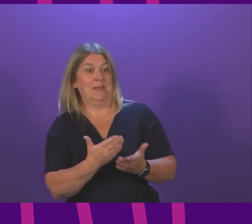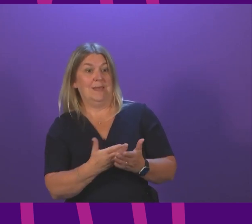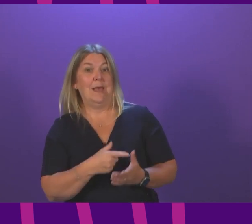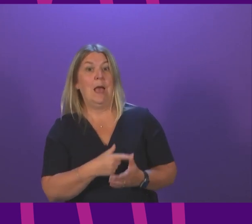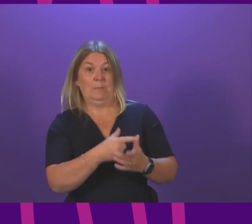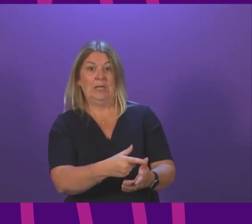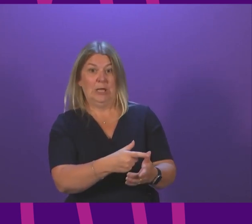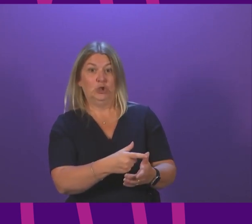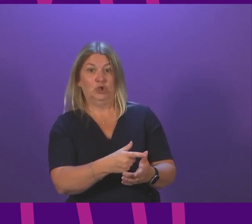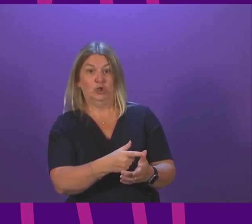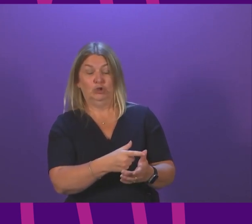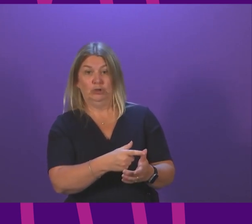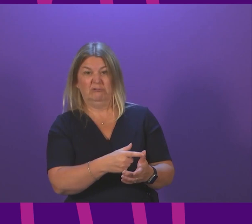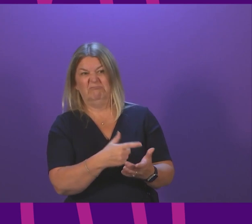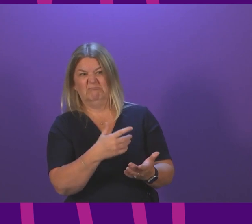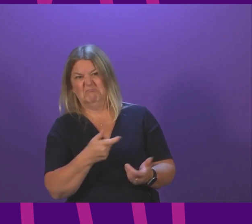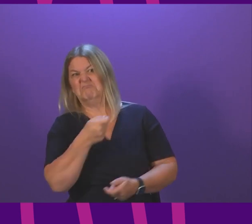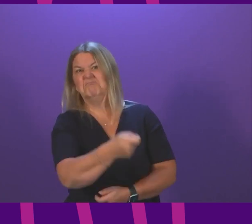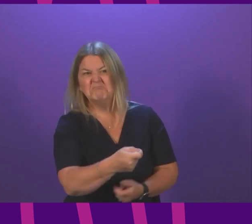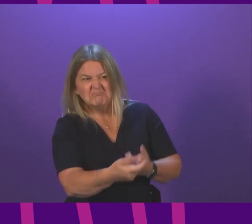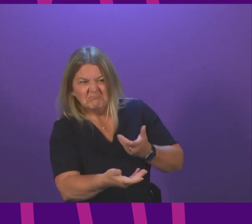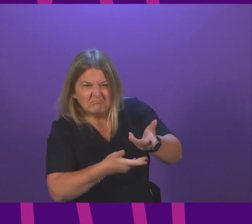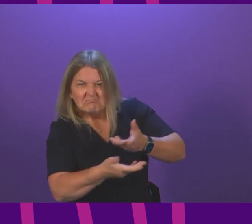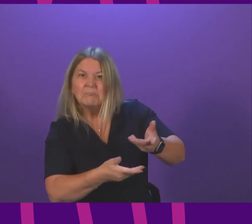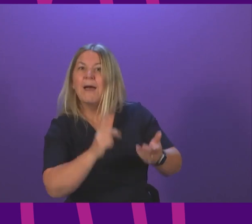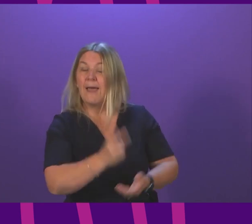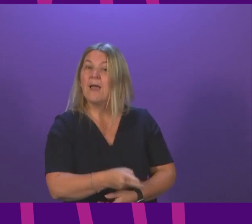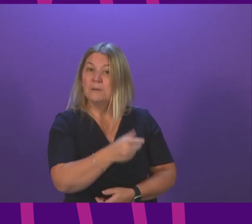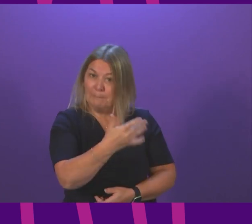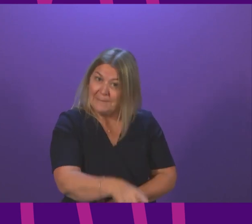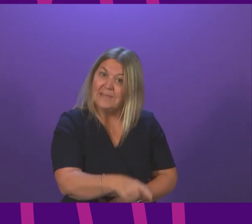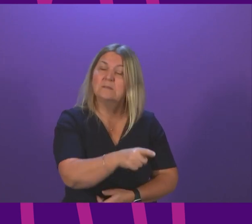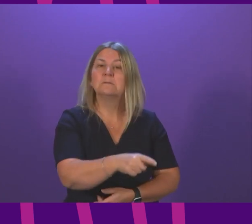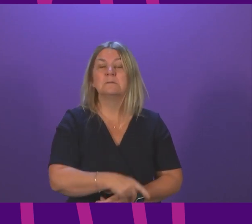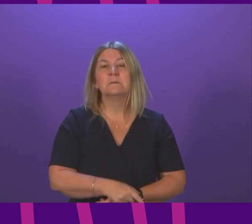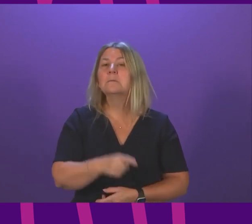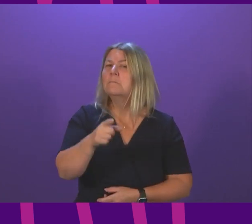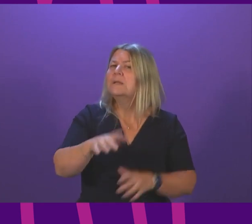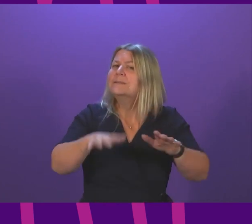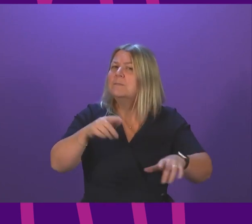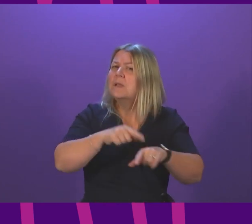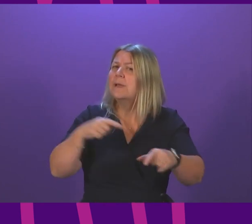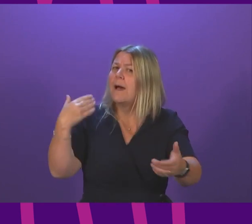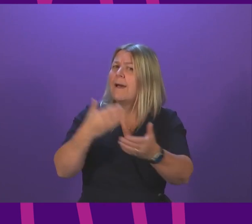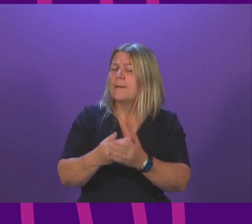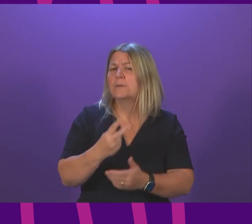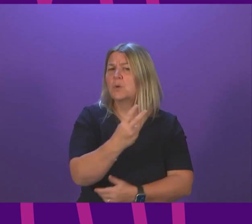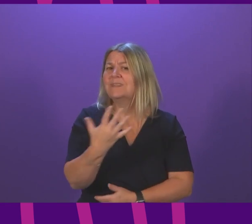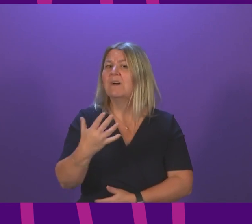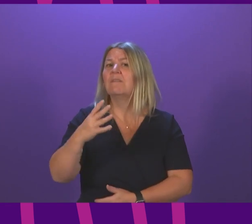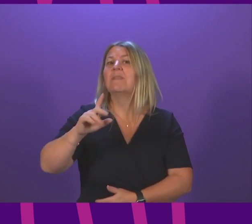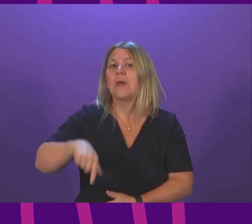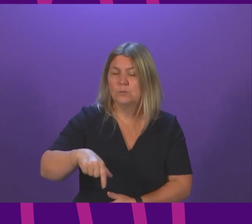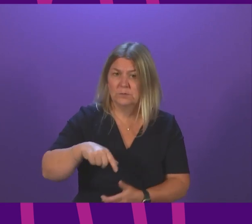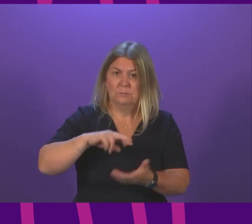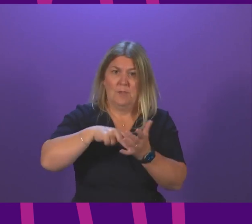on 67 occasions however in the same period local planning authorities decided approximately 25,000